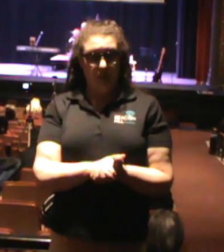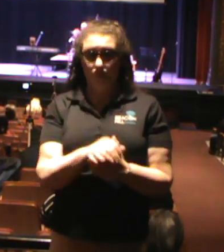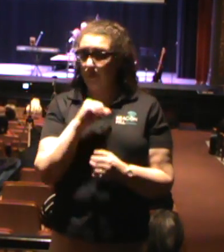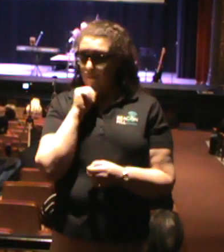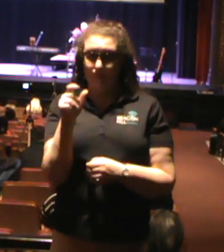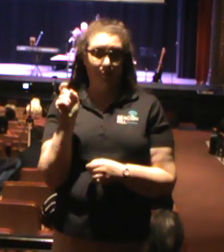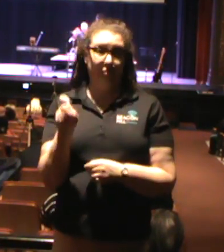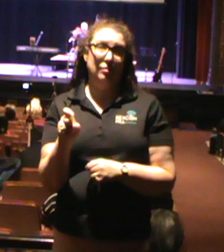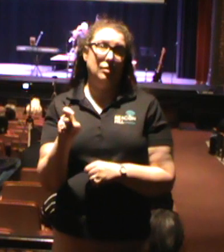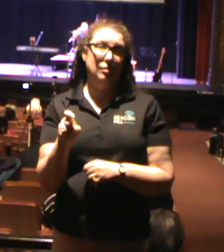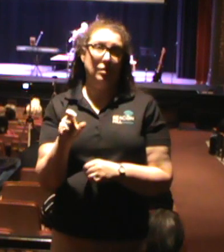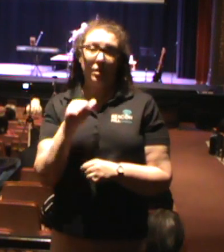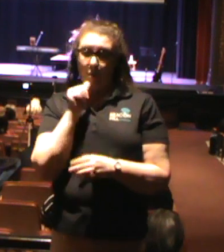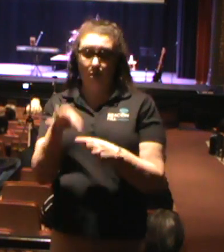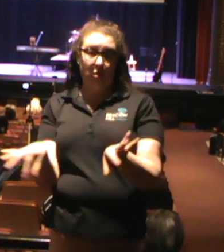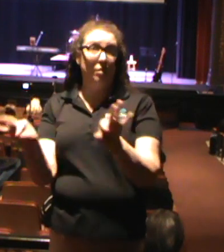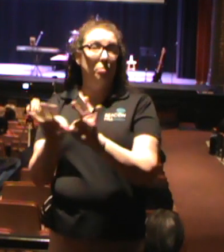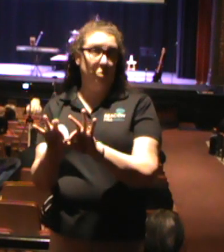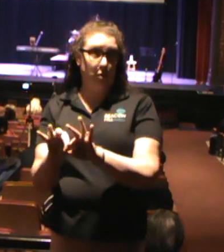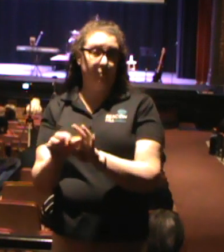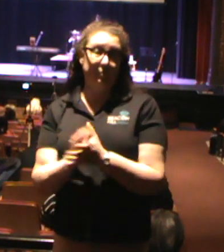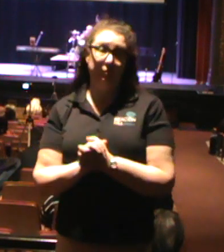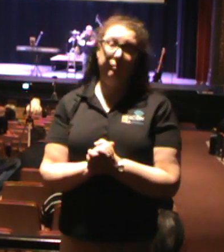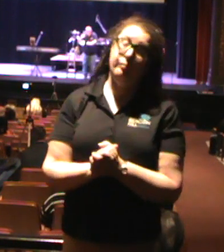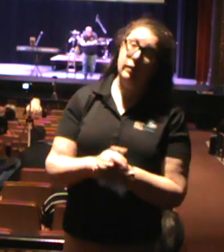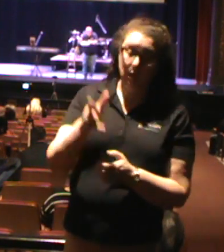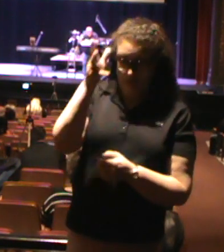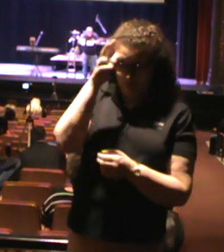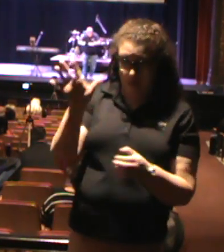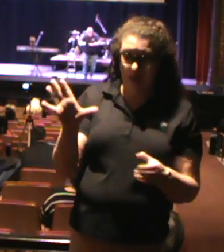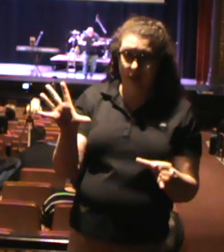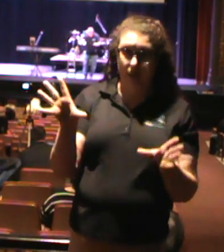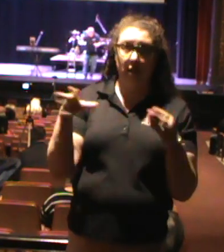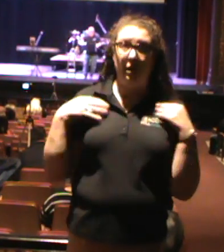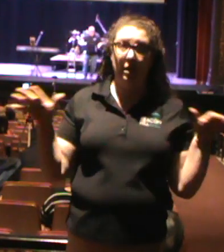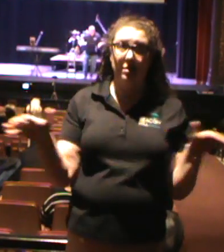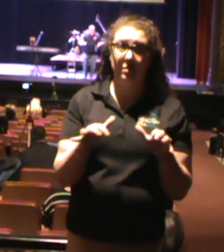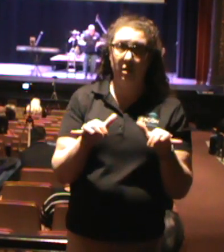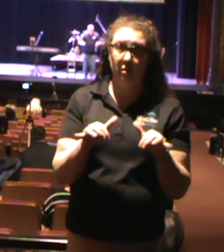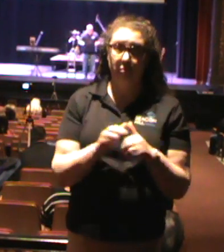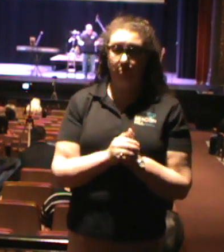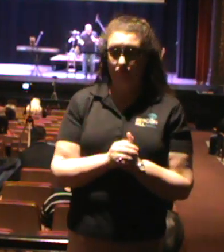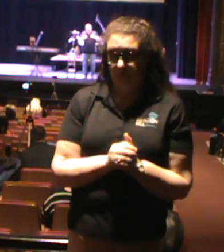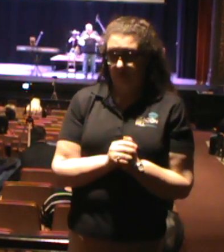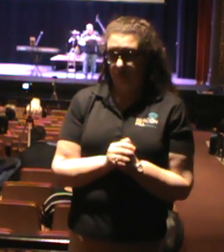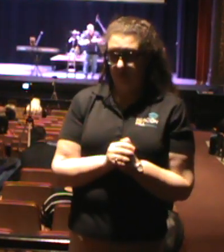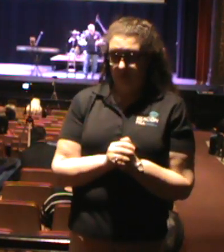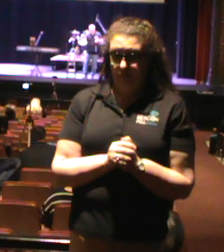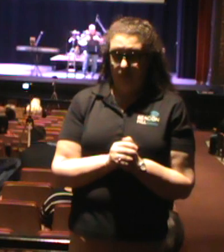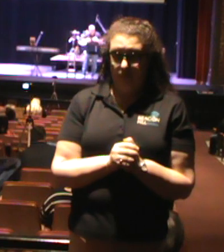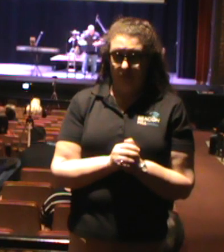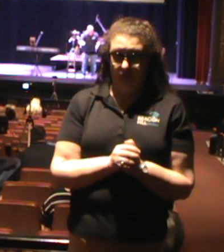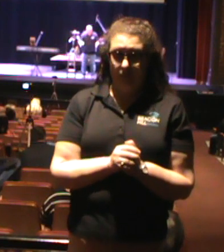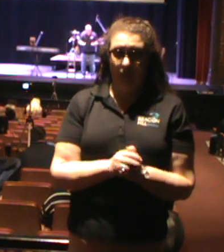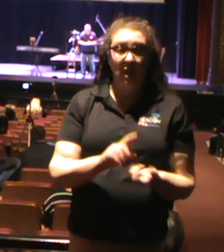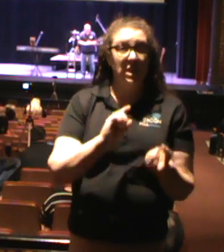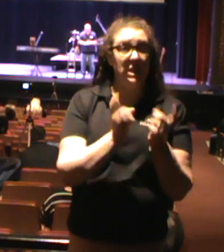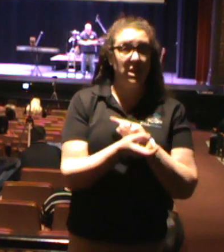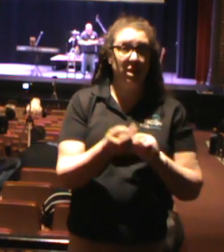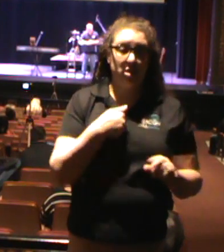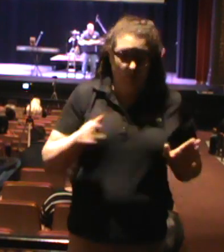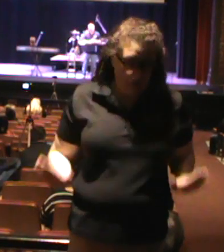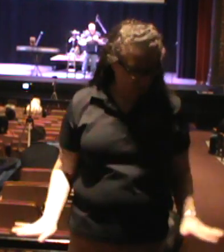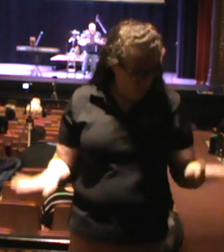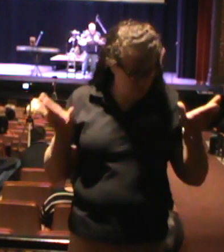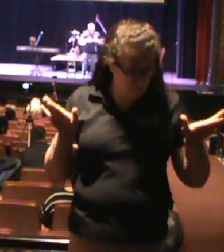material. But this is what Satan has done right underneath of our eyes. These are the changes that I grew up